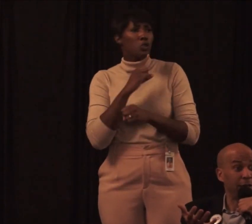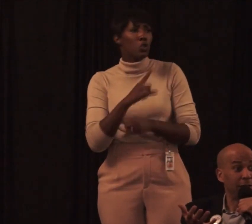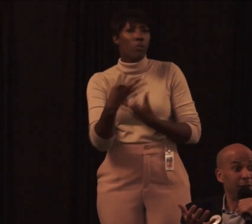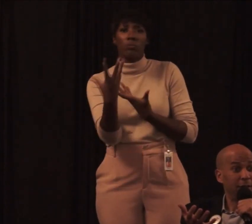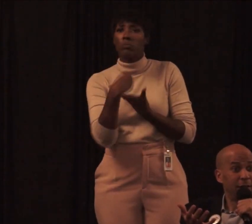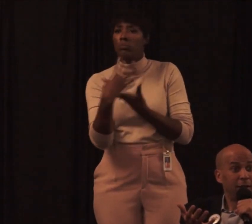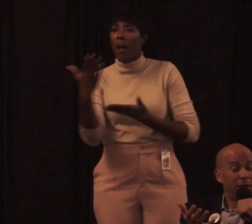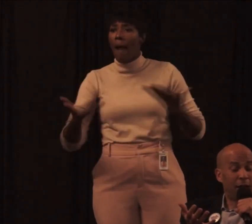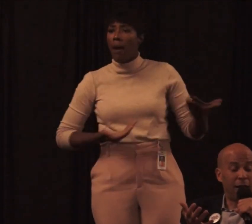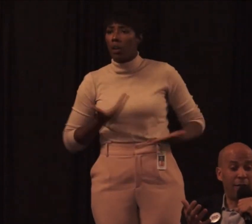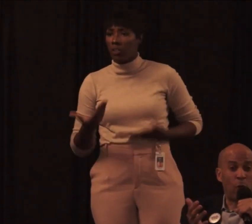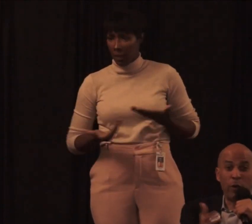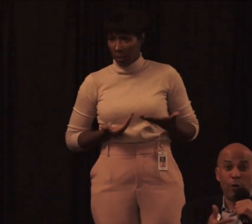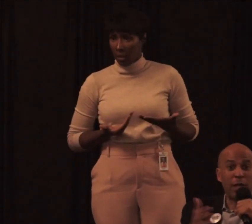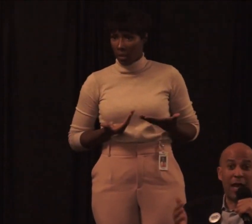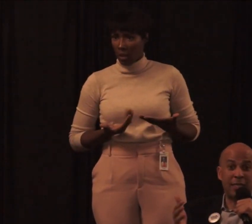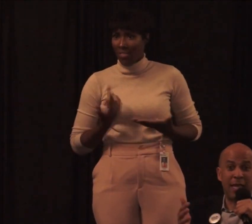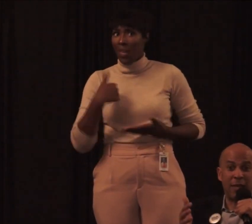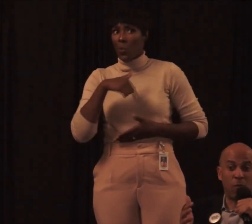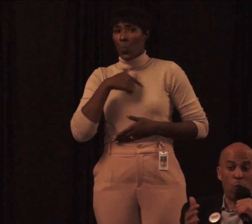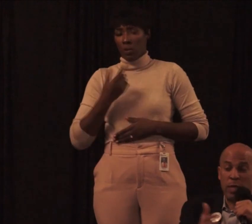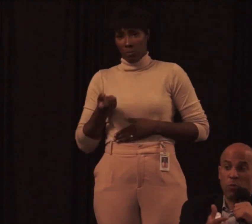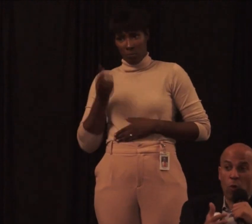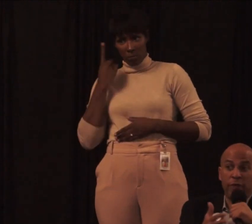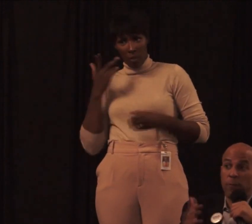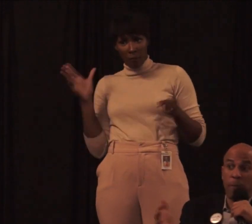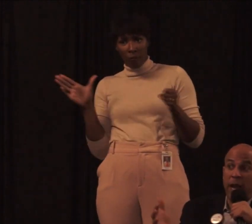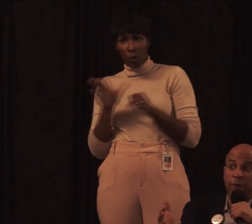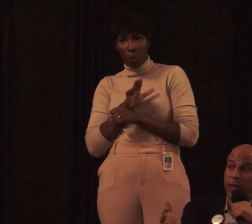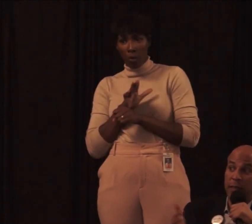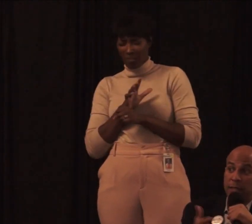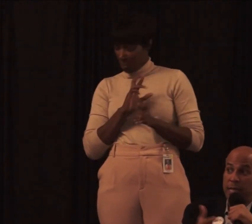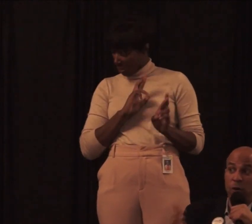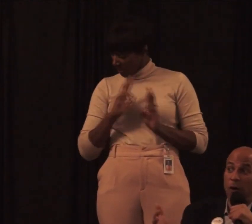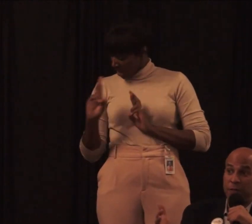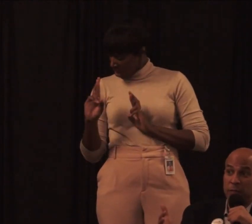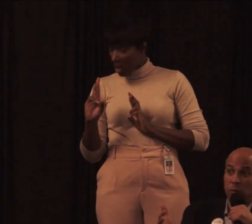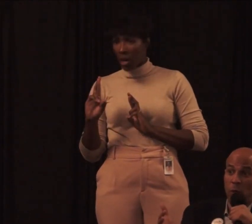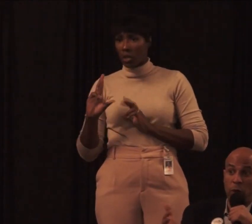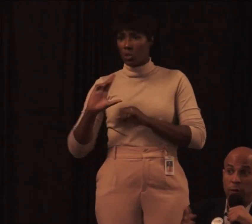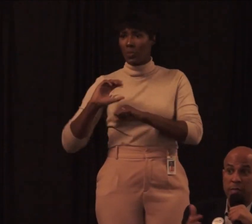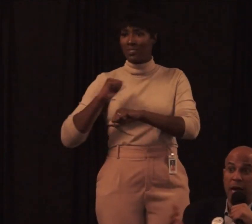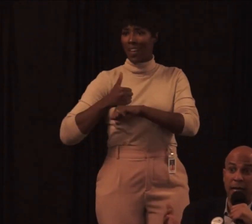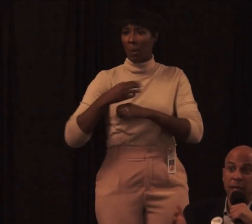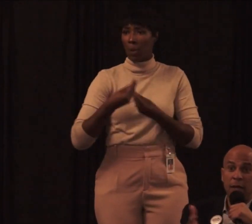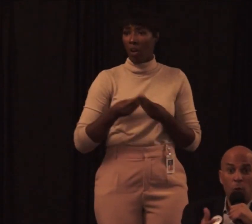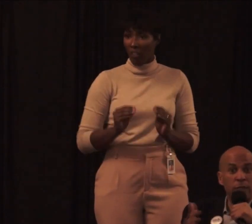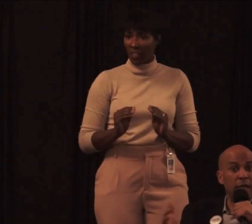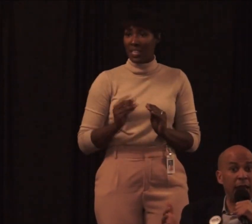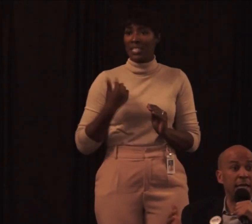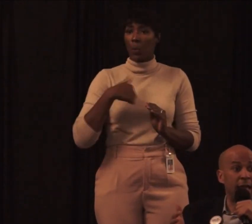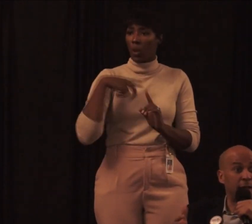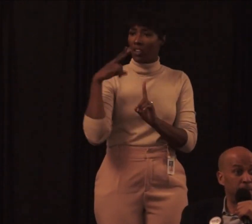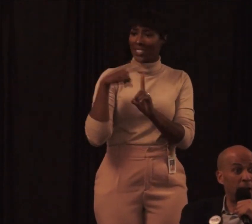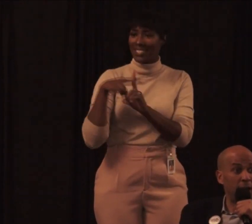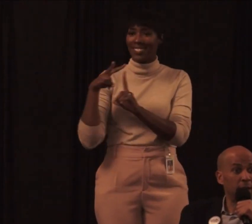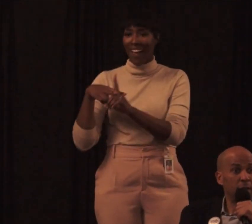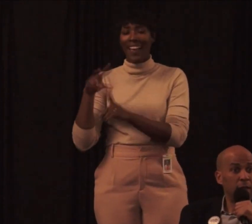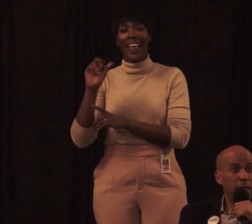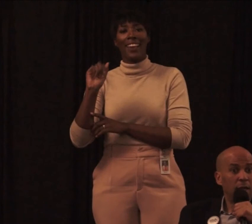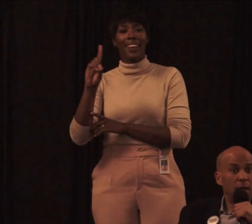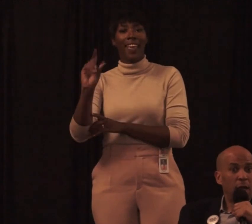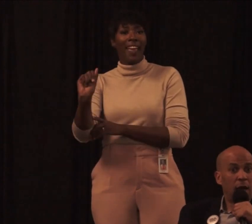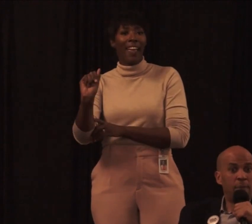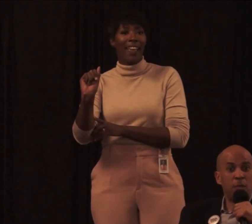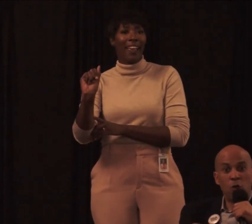hiring, that we realized that we weren't even prepared for that, that the Senate office that we were assigned wasn't ADA compliant.